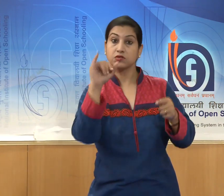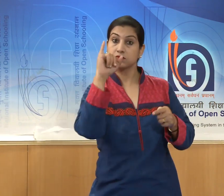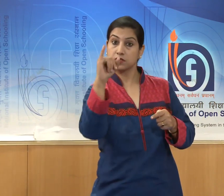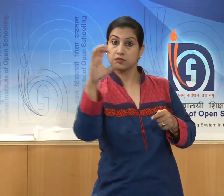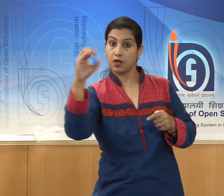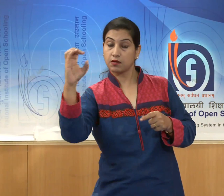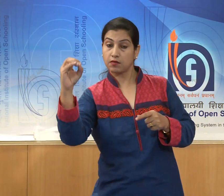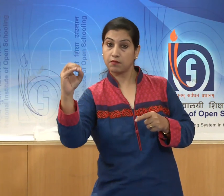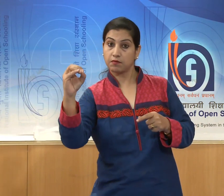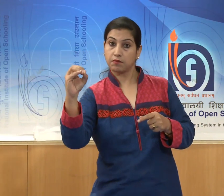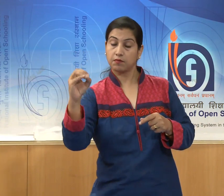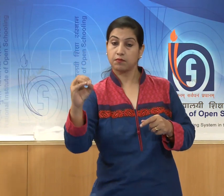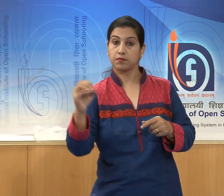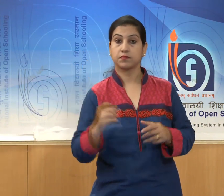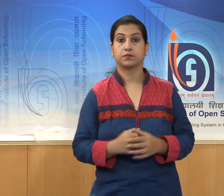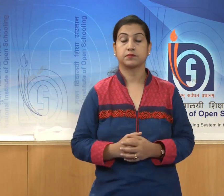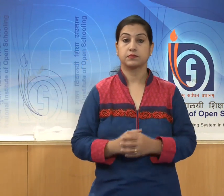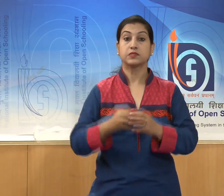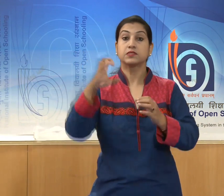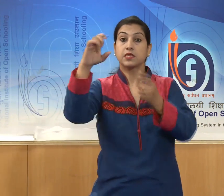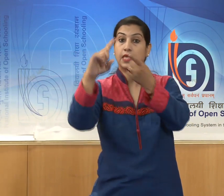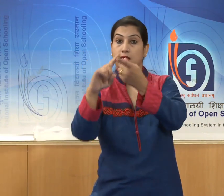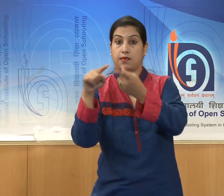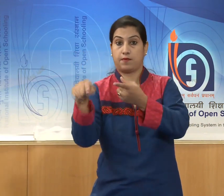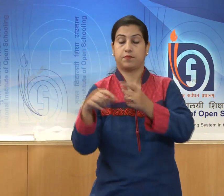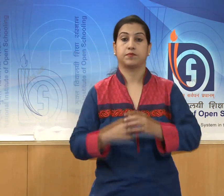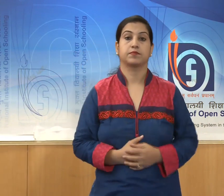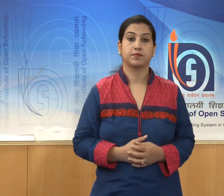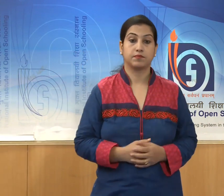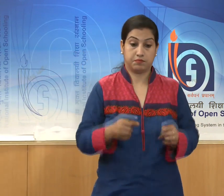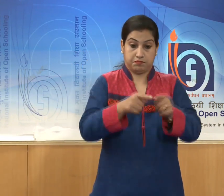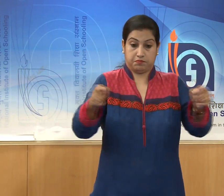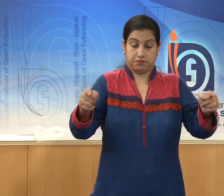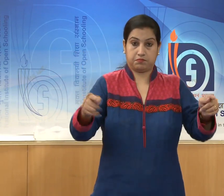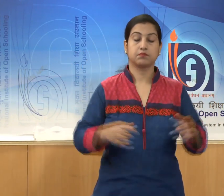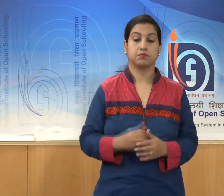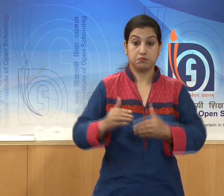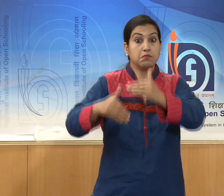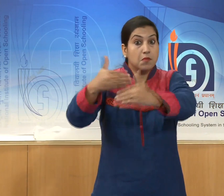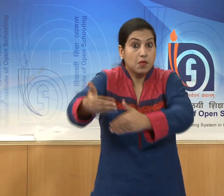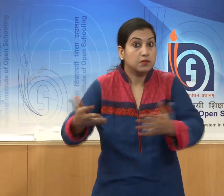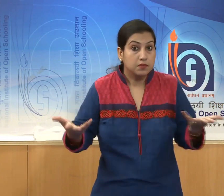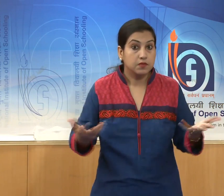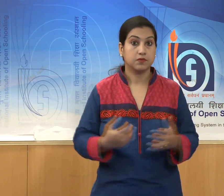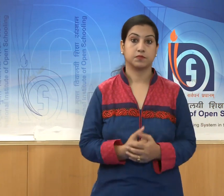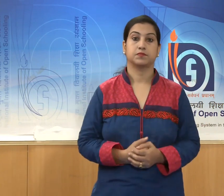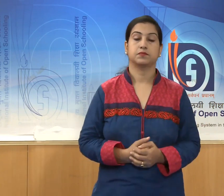CE. Further, you will be